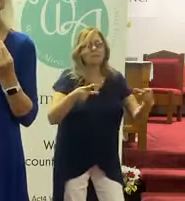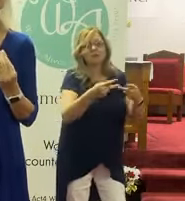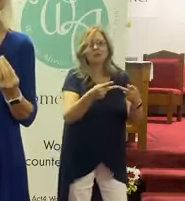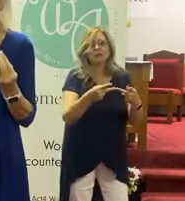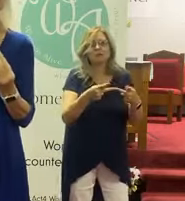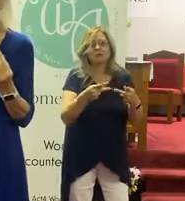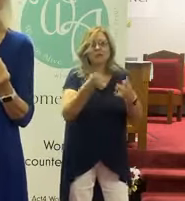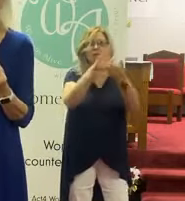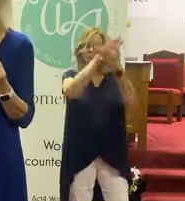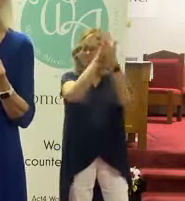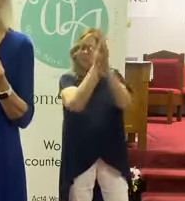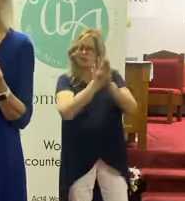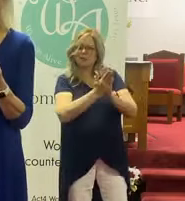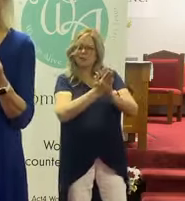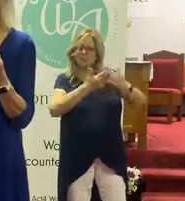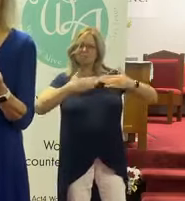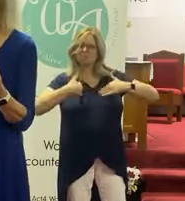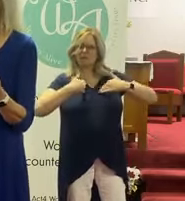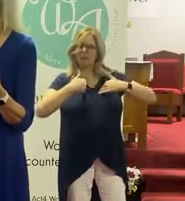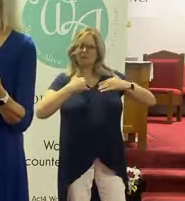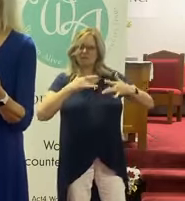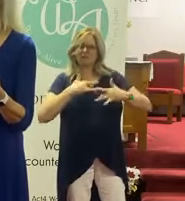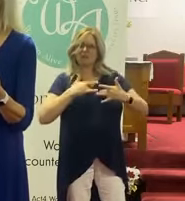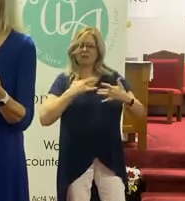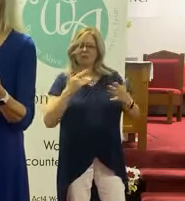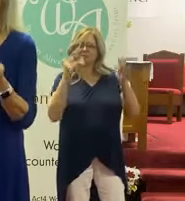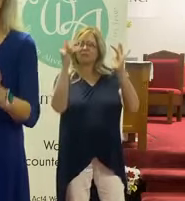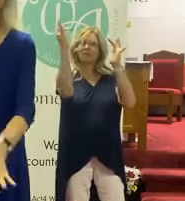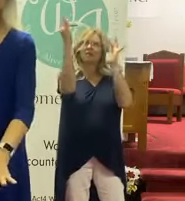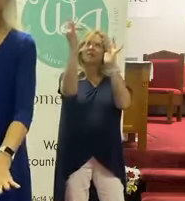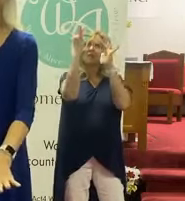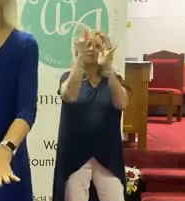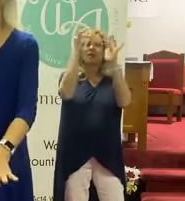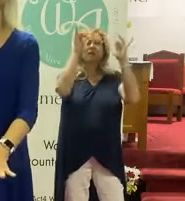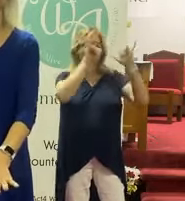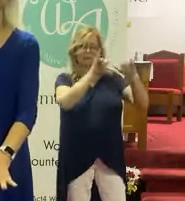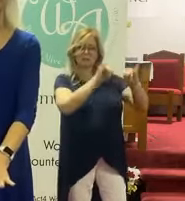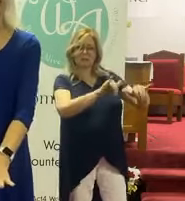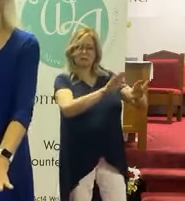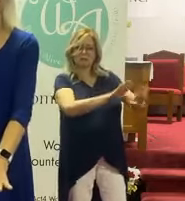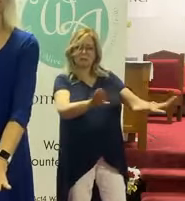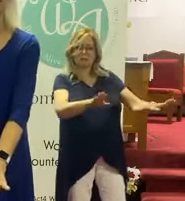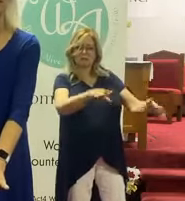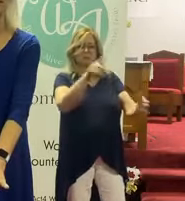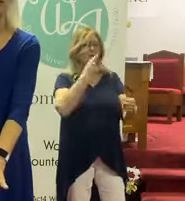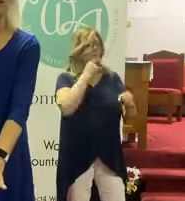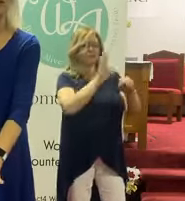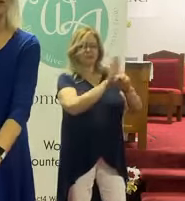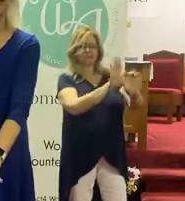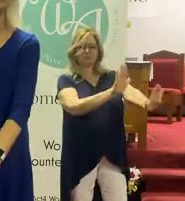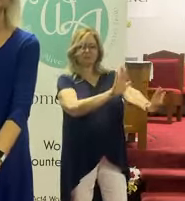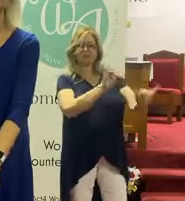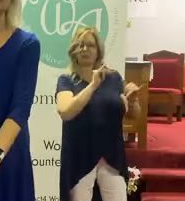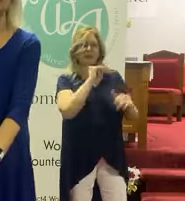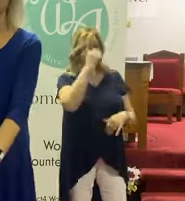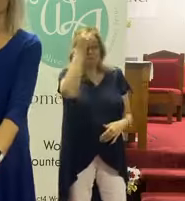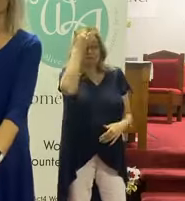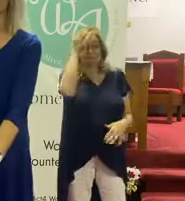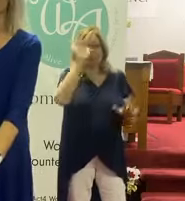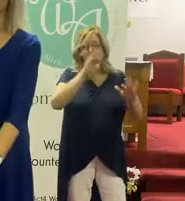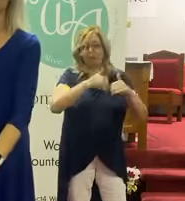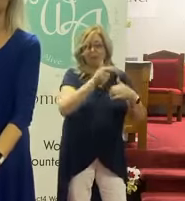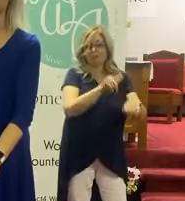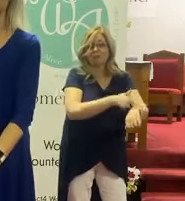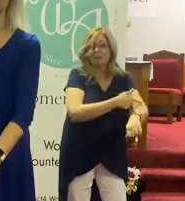of ultimate peace where I felt connected to him. And I stayed on the floor. was a commitment. And I didn't know how